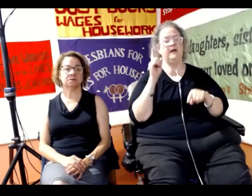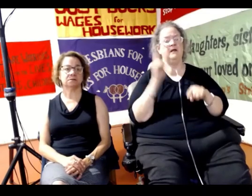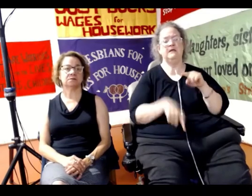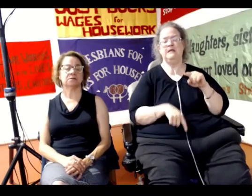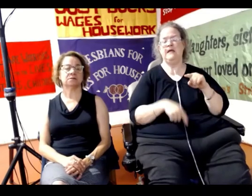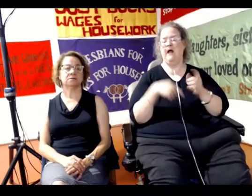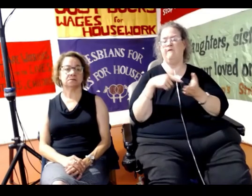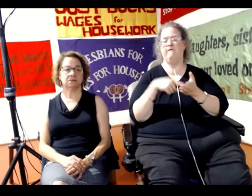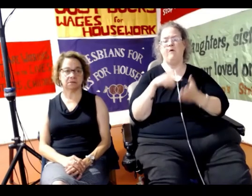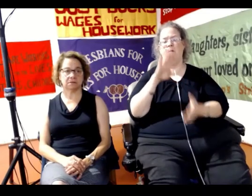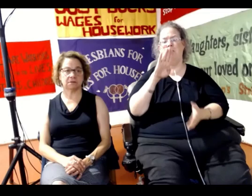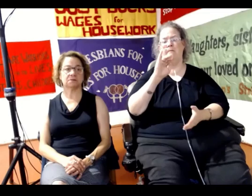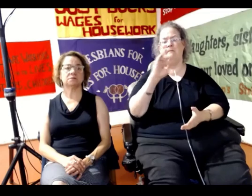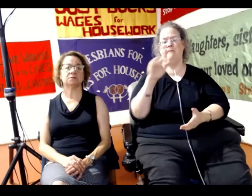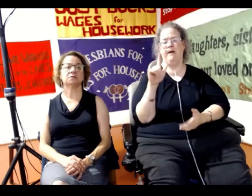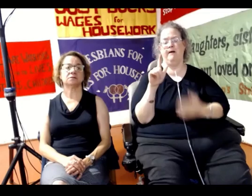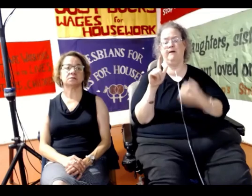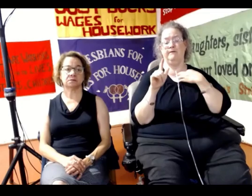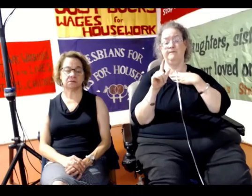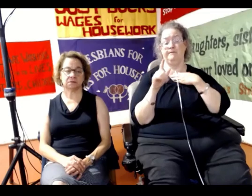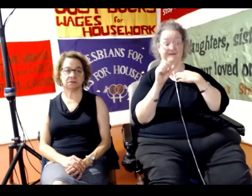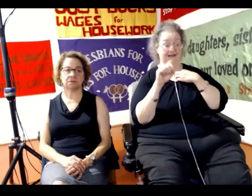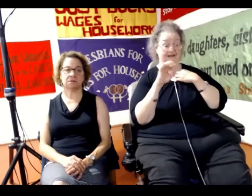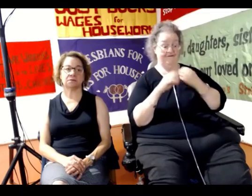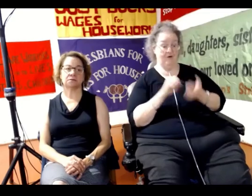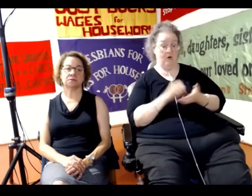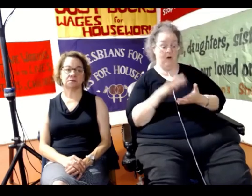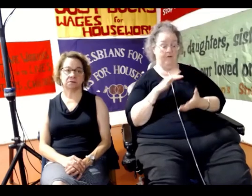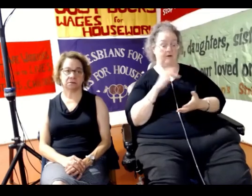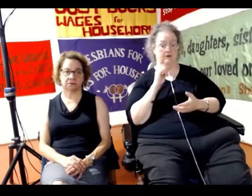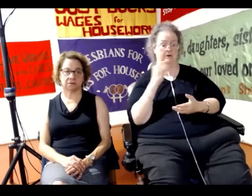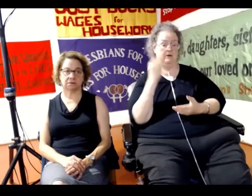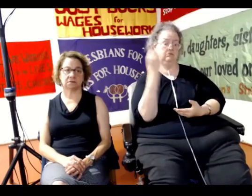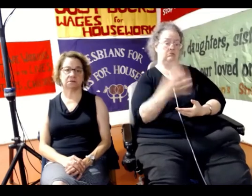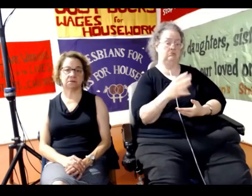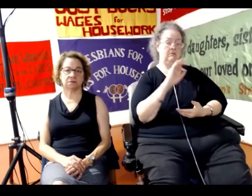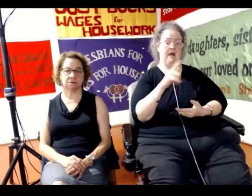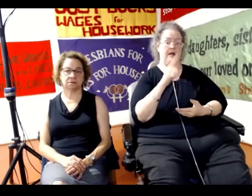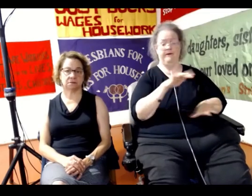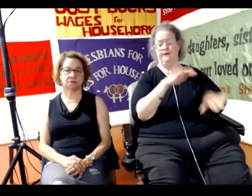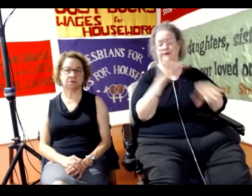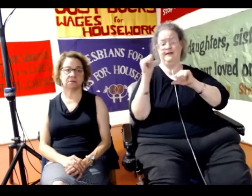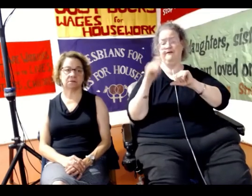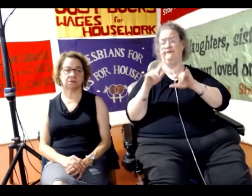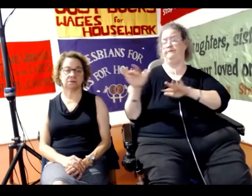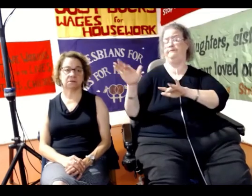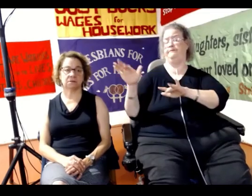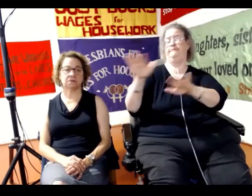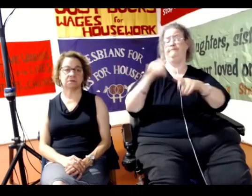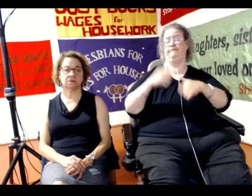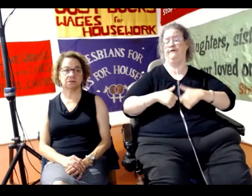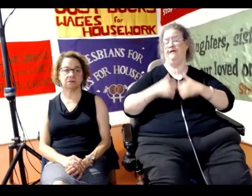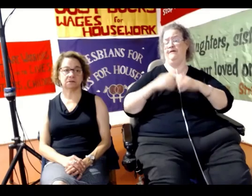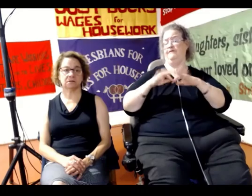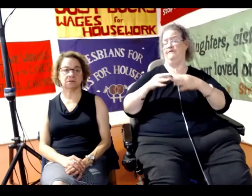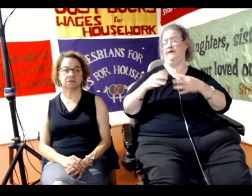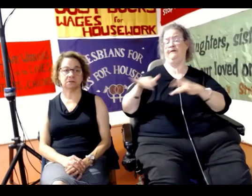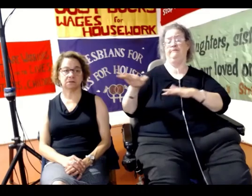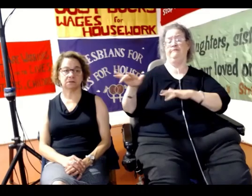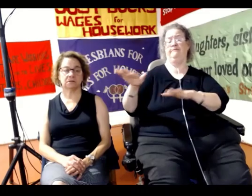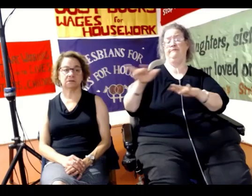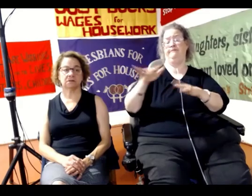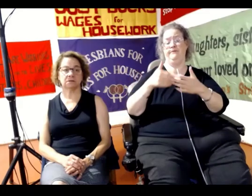bail. If you are a rich man, you can put your bail money and you are walking around and continuing your life, staying with your family and whatsoever.